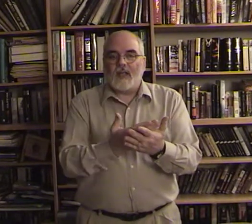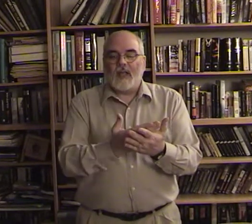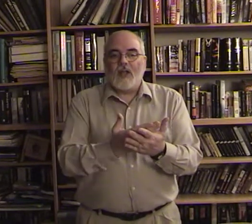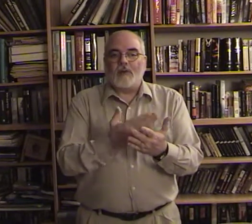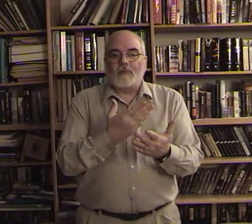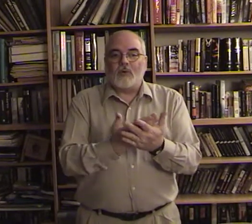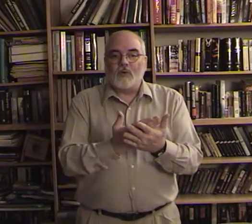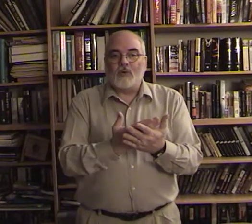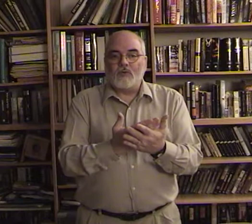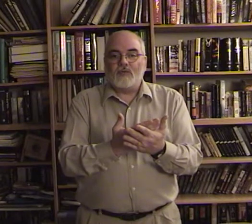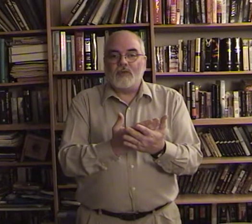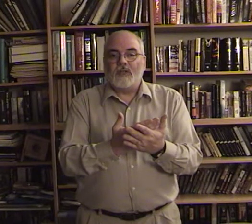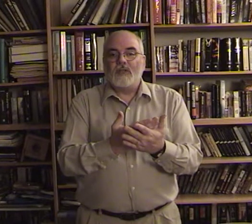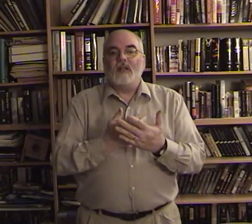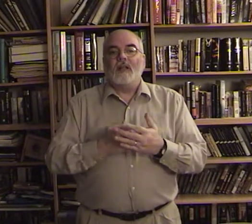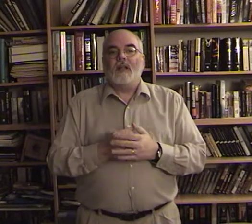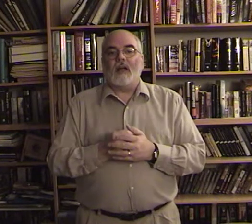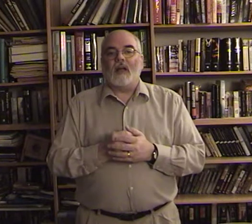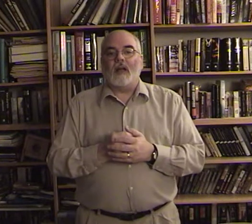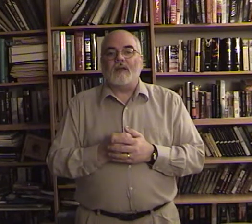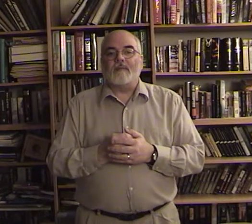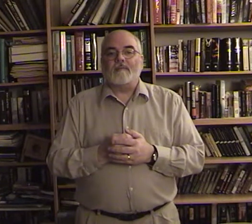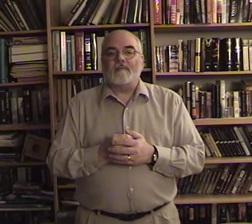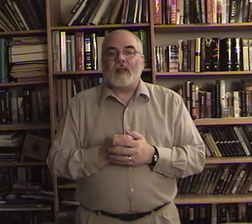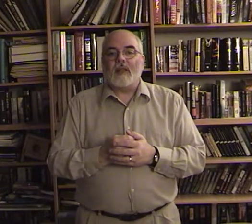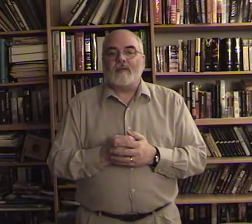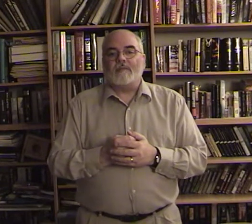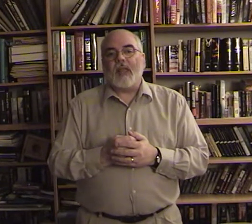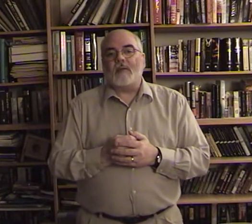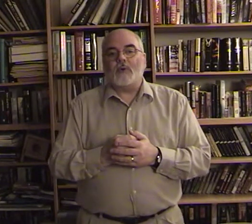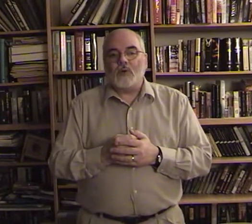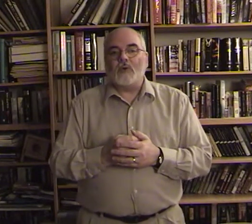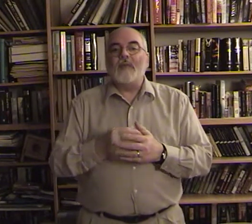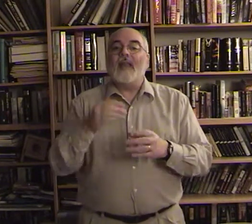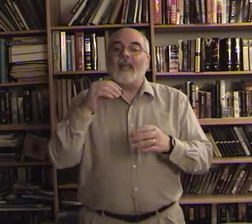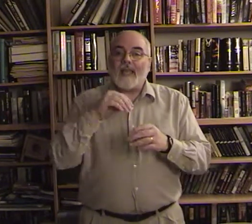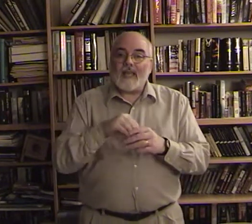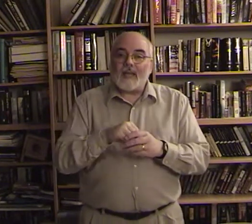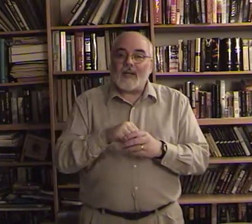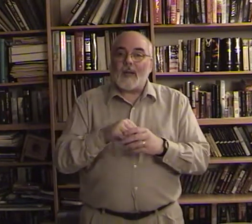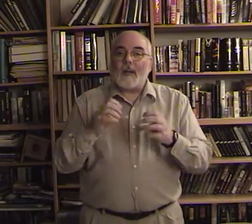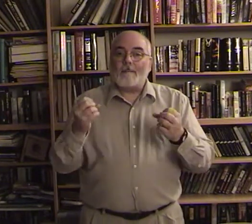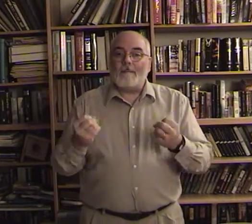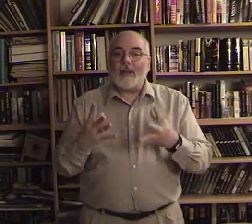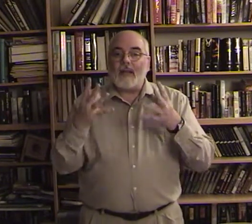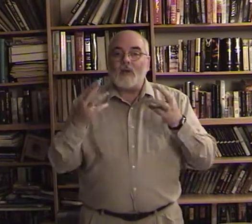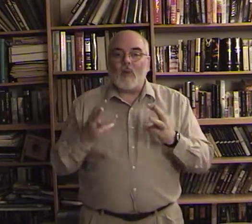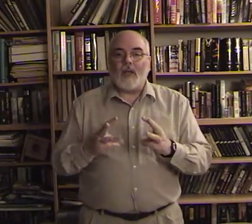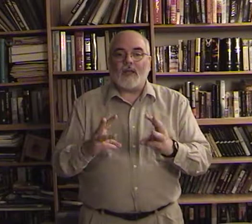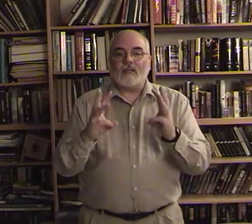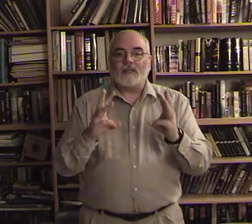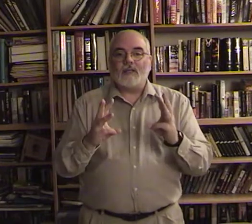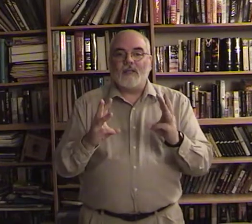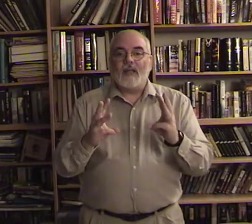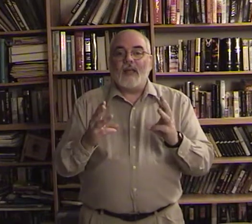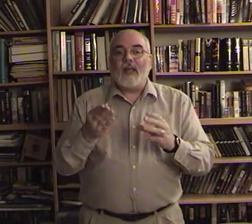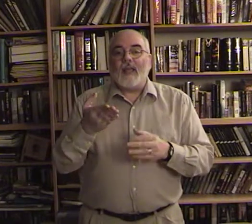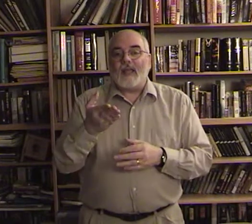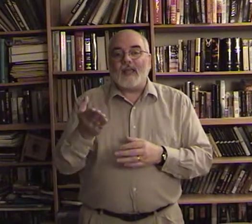to prove uh and proved in many ways he